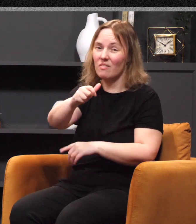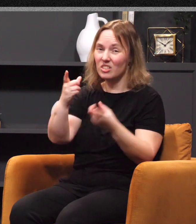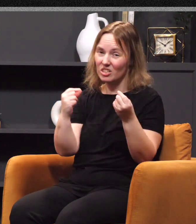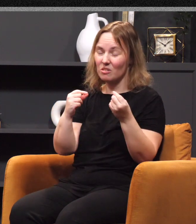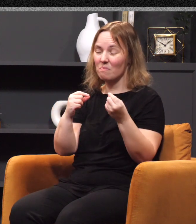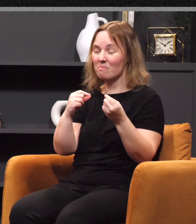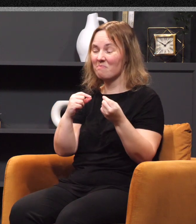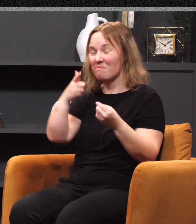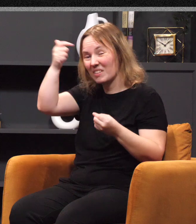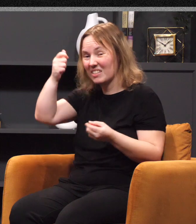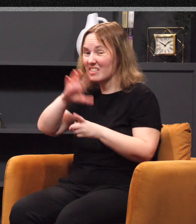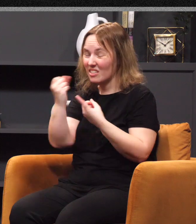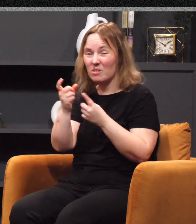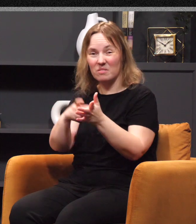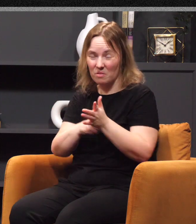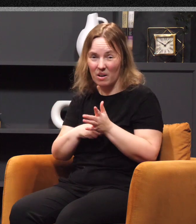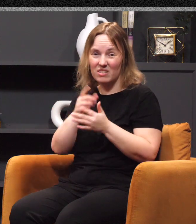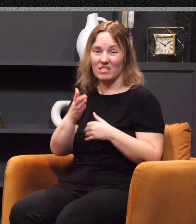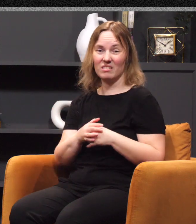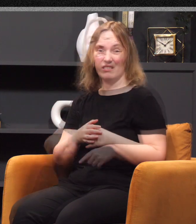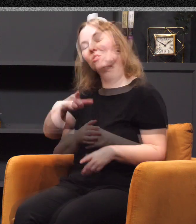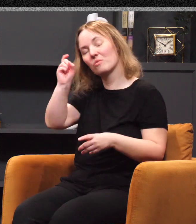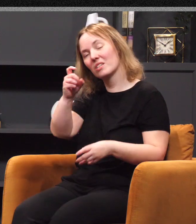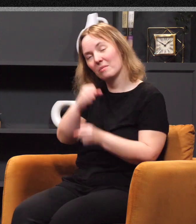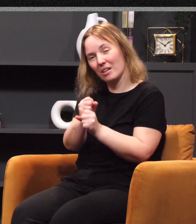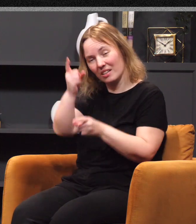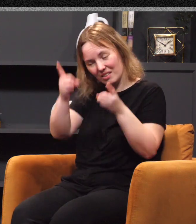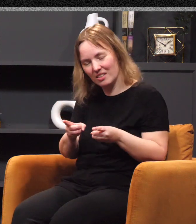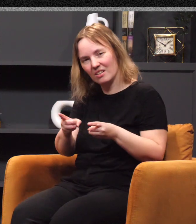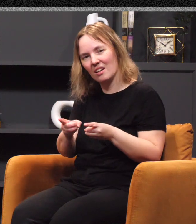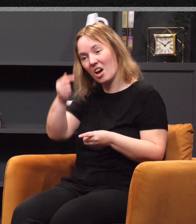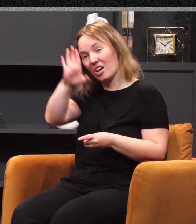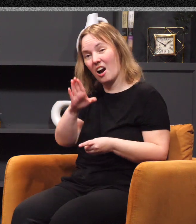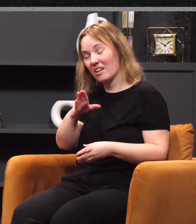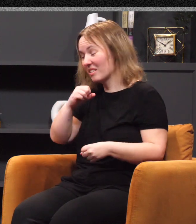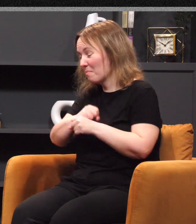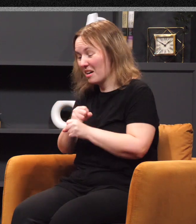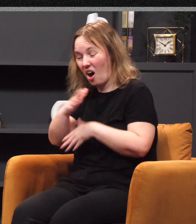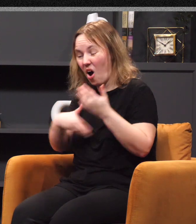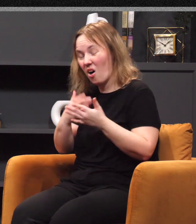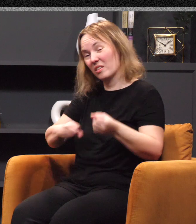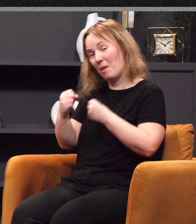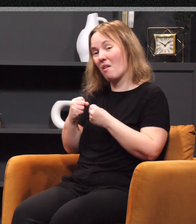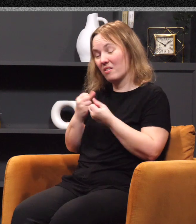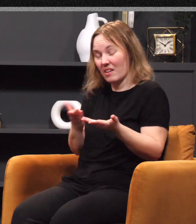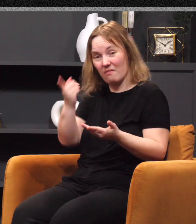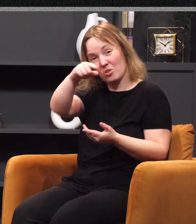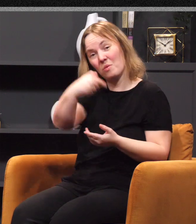demands it. You've got to make a decision. You see, God has made all his power available to you and me. But the